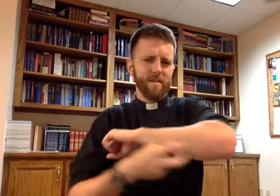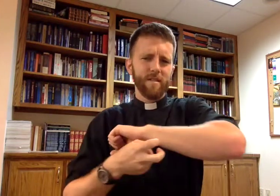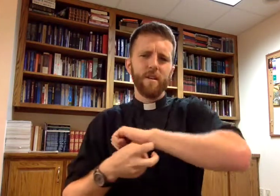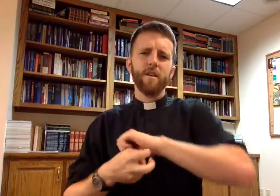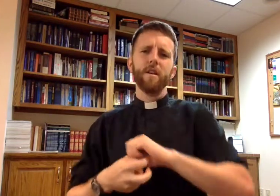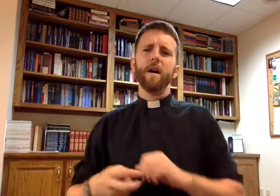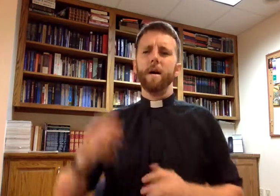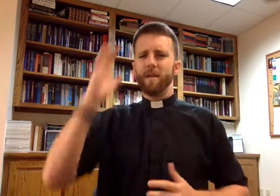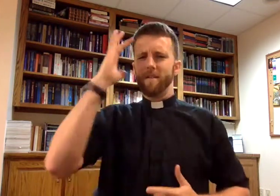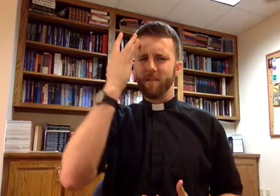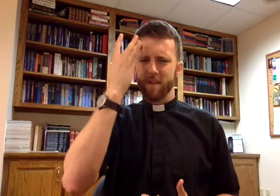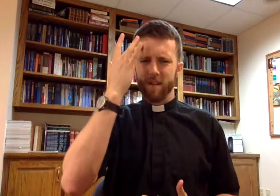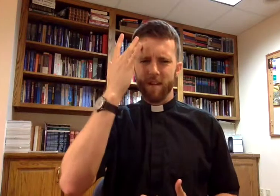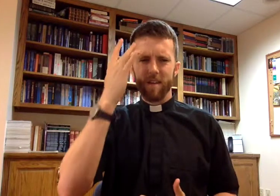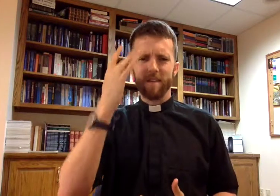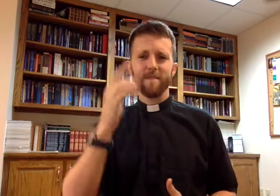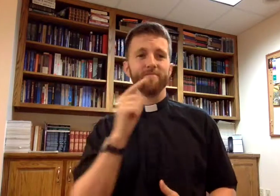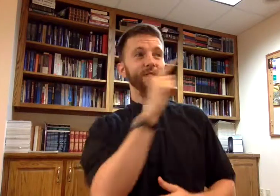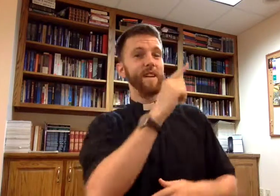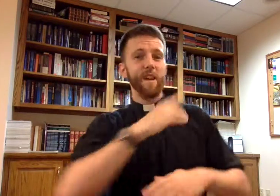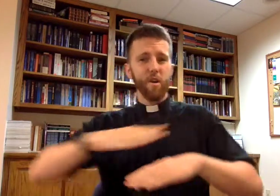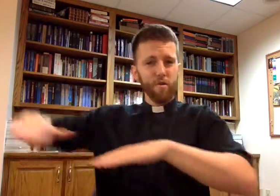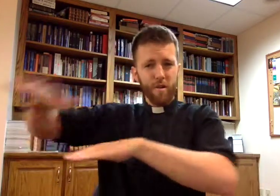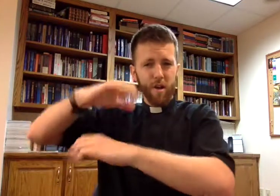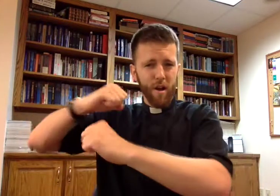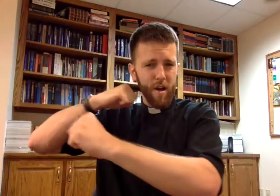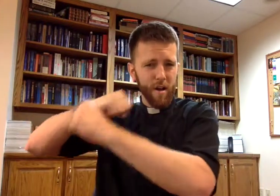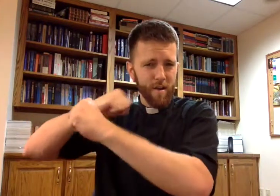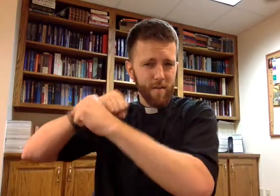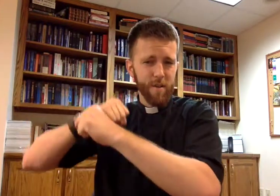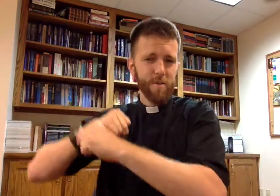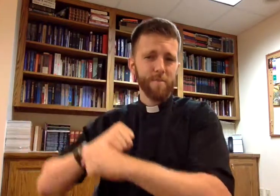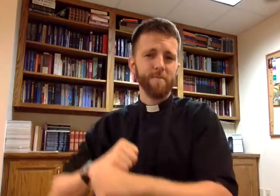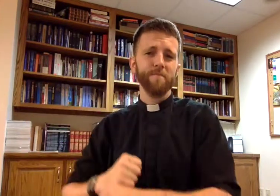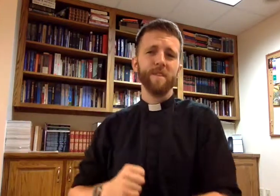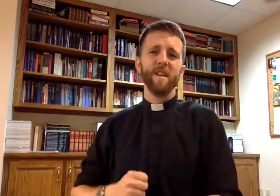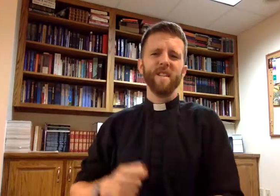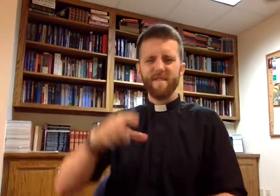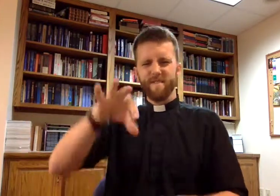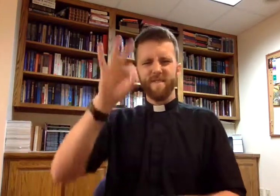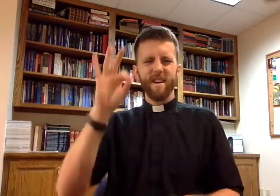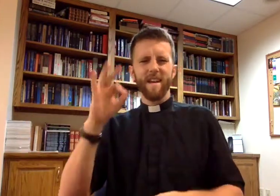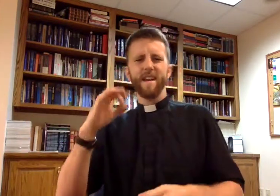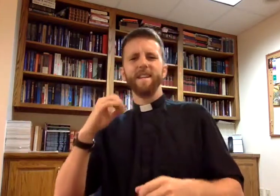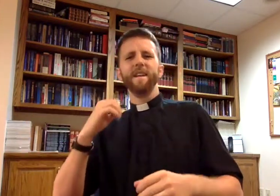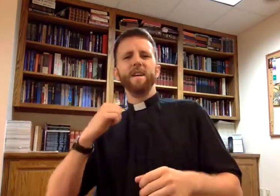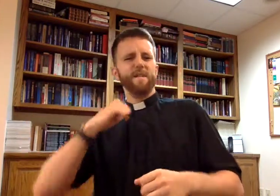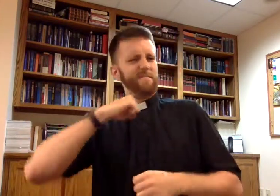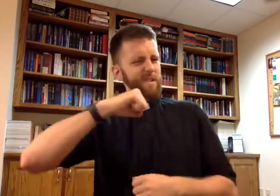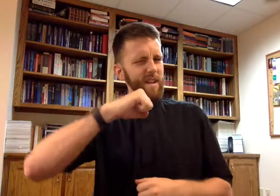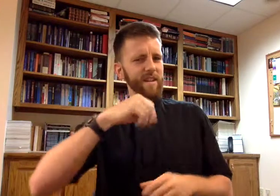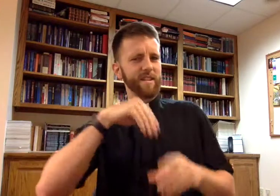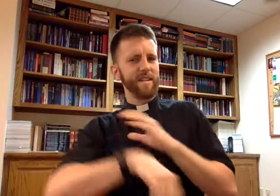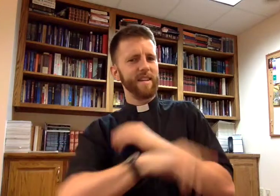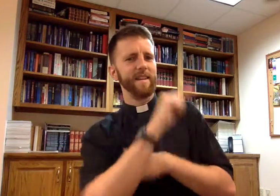and under his wings you will find refuge. His faithfulness is a shield and buckler.